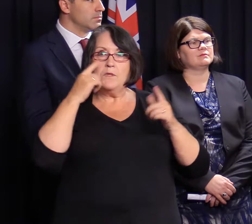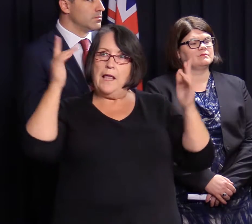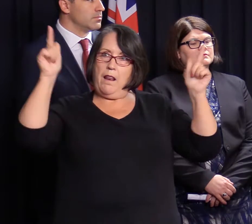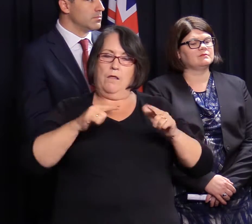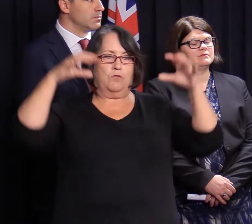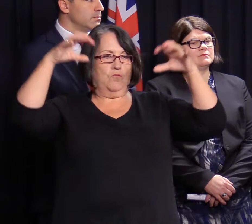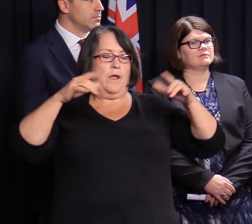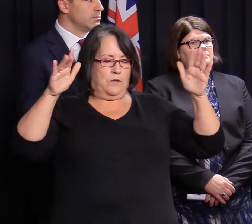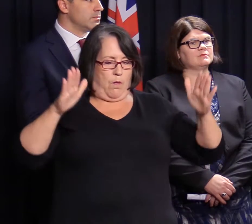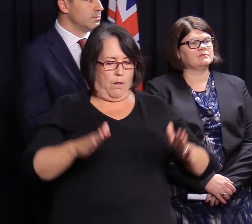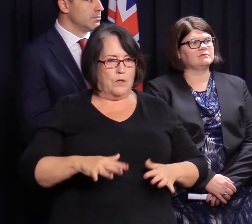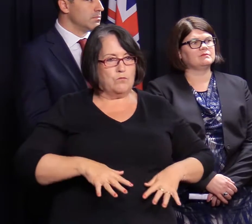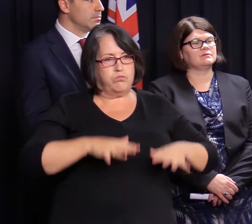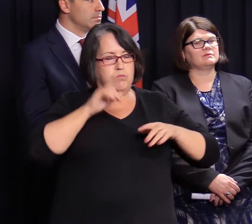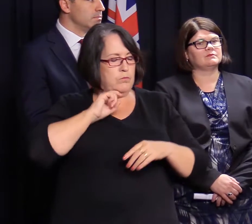rains.